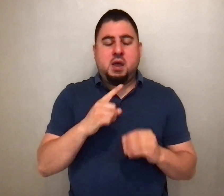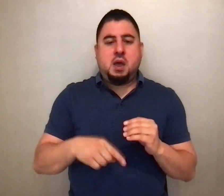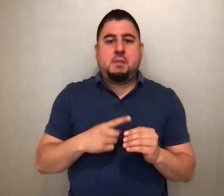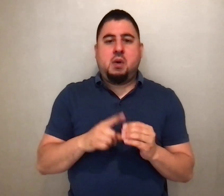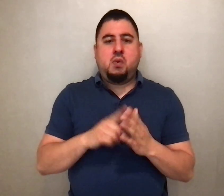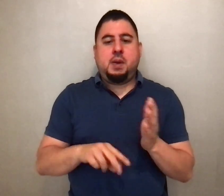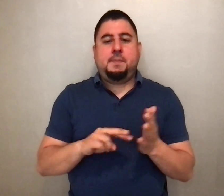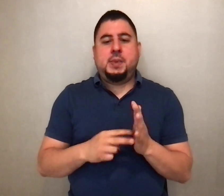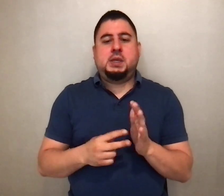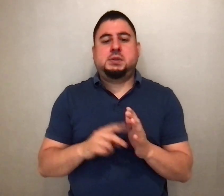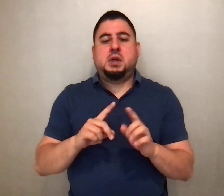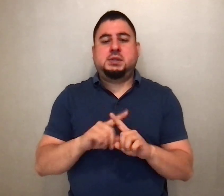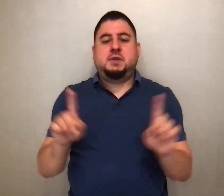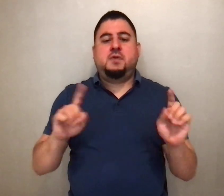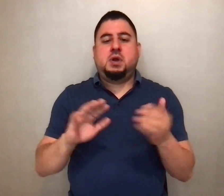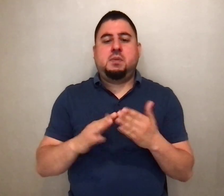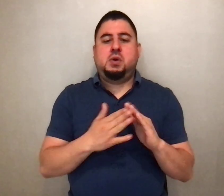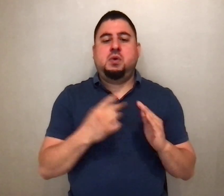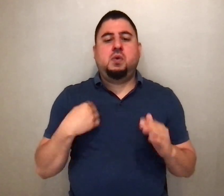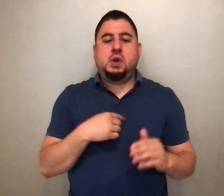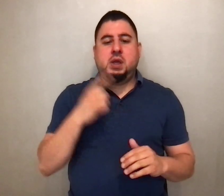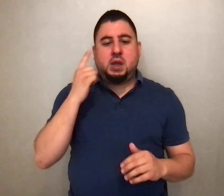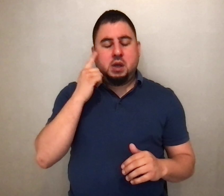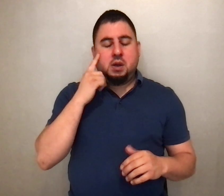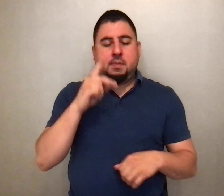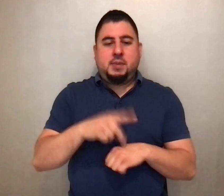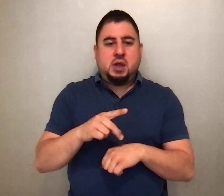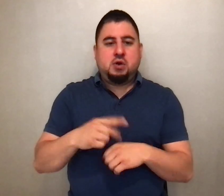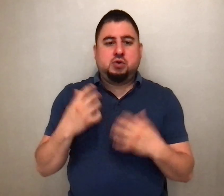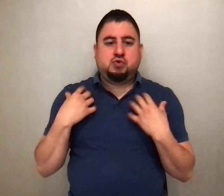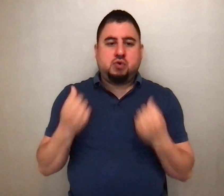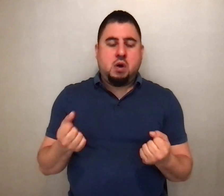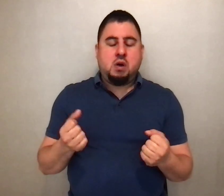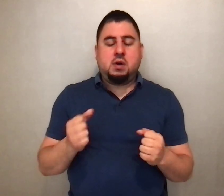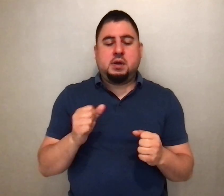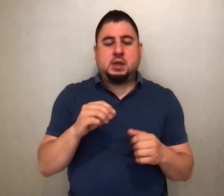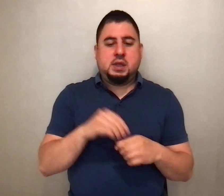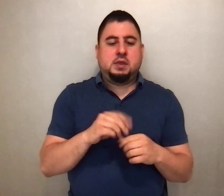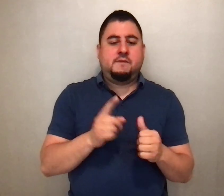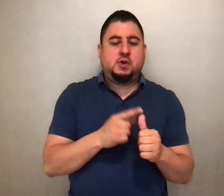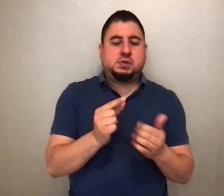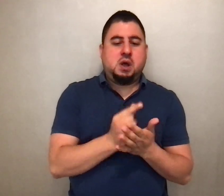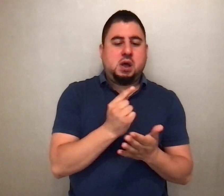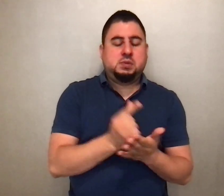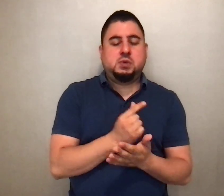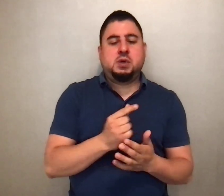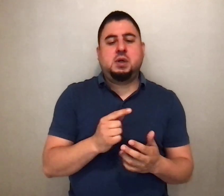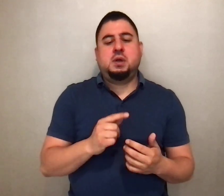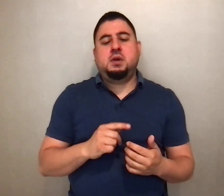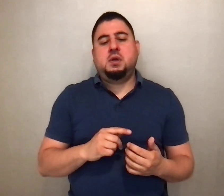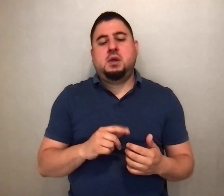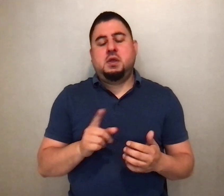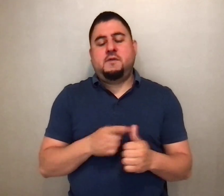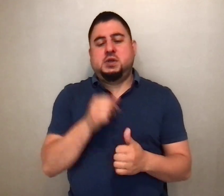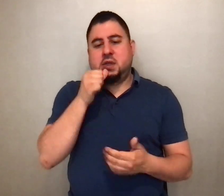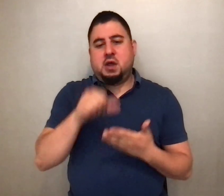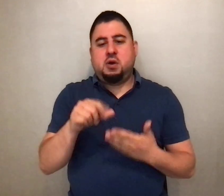community. We hear Peter sounding so strong in the Acts of the Apostles. We hear him in the first letter of Peter with the great